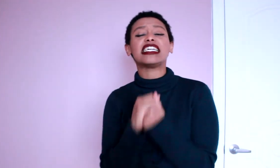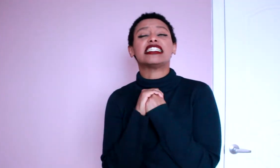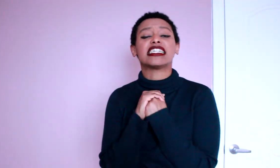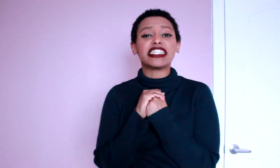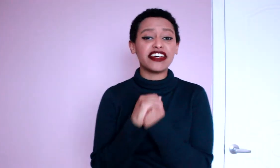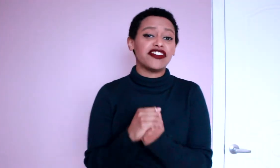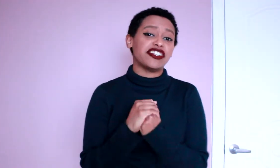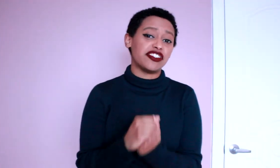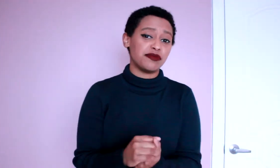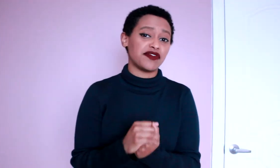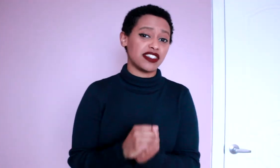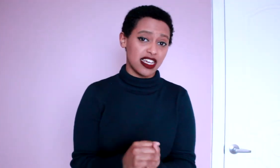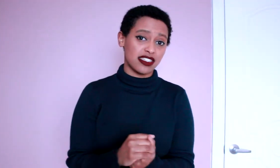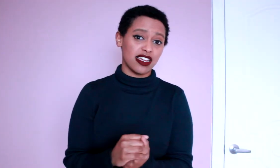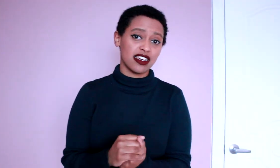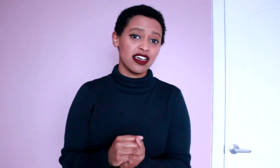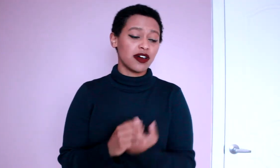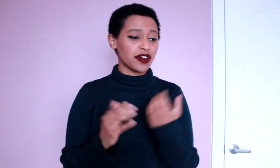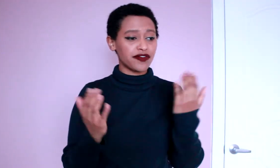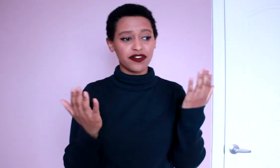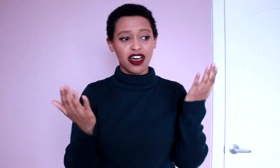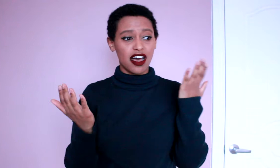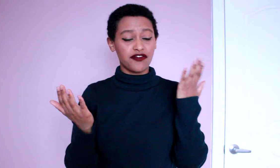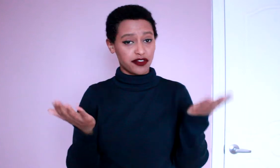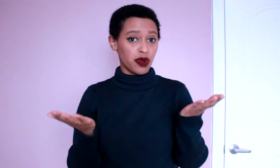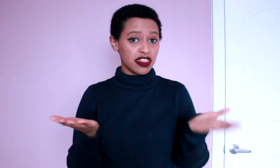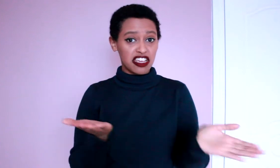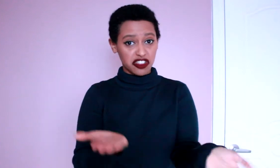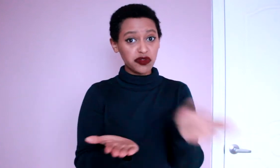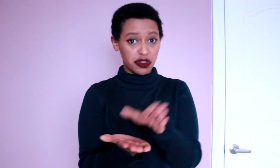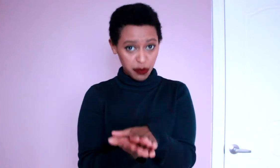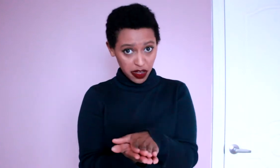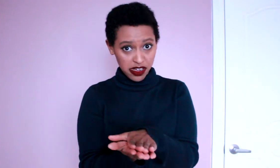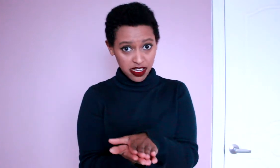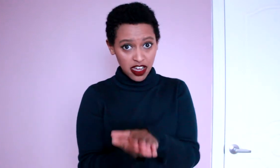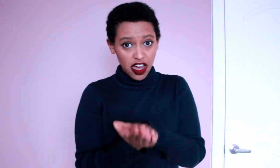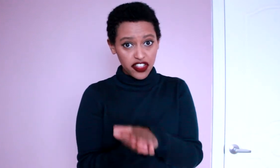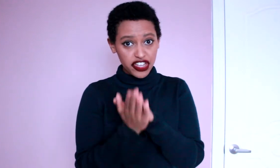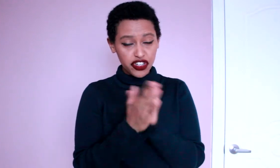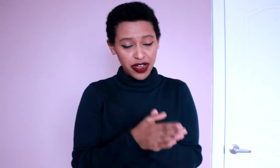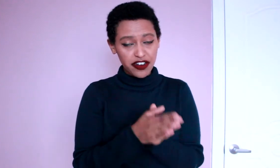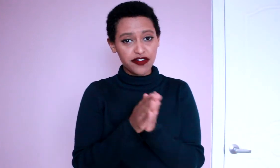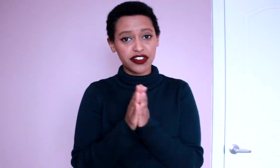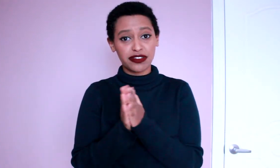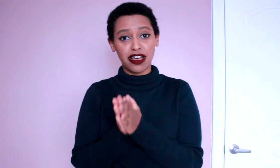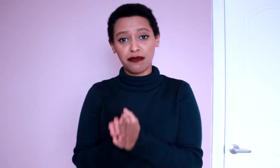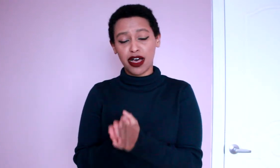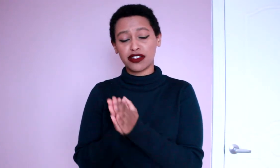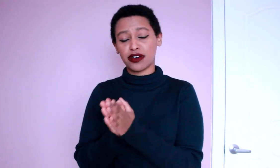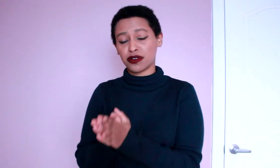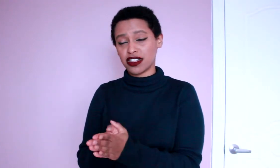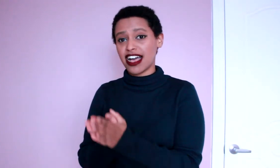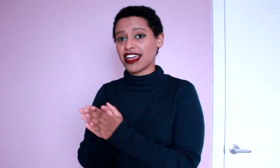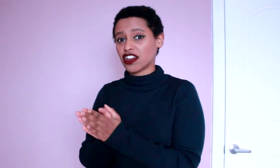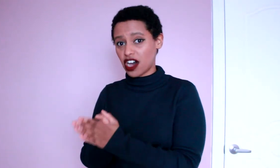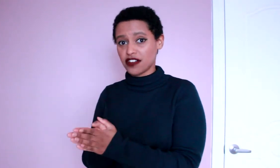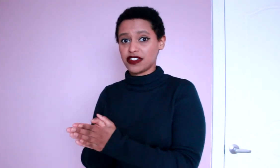delivered in terms of intensity. We've for one thing closed the book on the Shredder versus Hamato clan conflict.